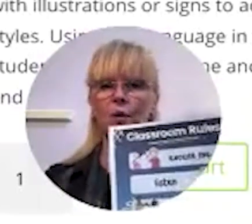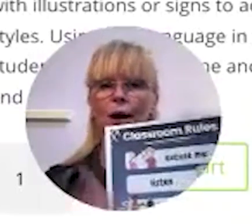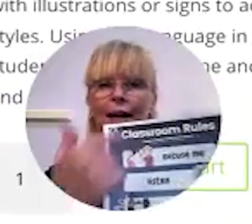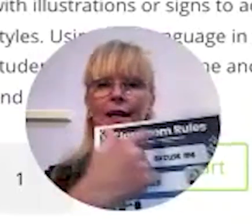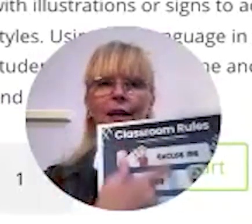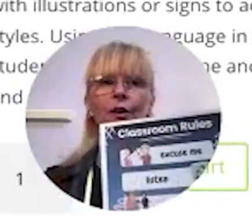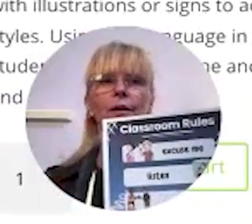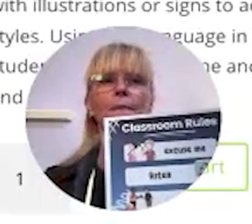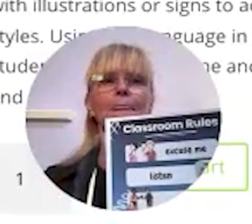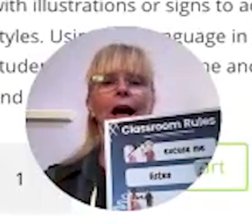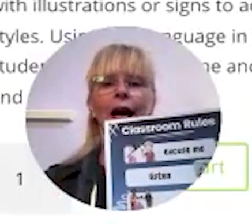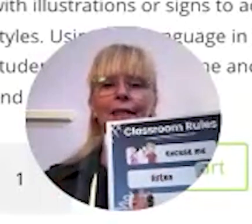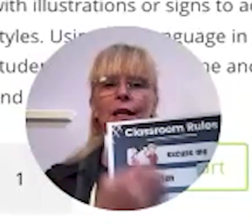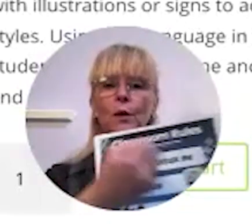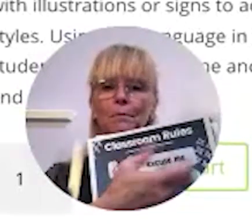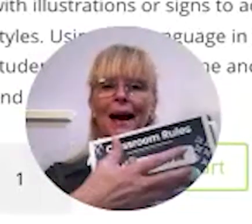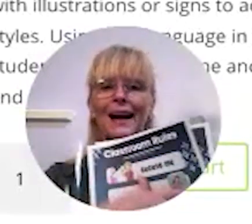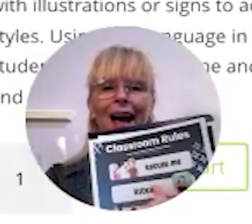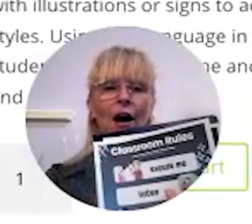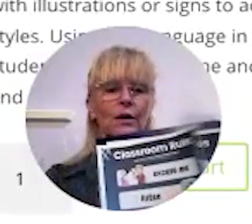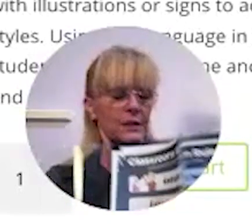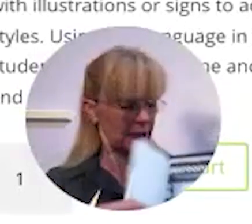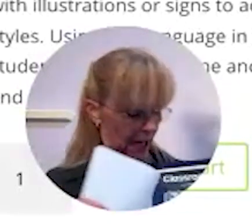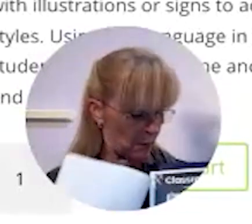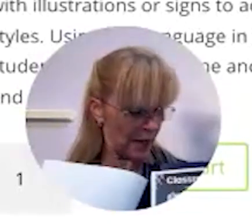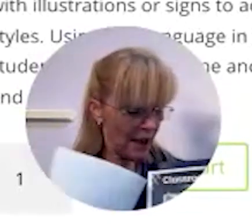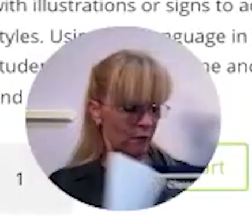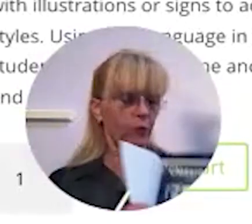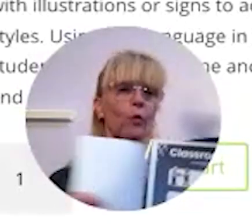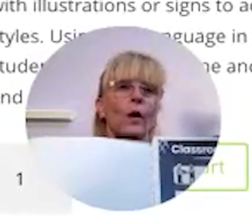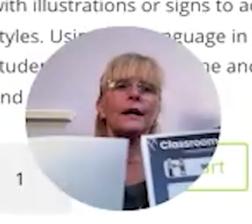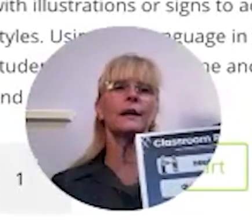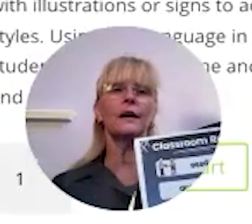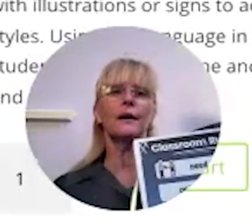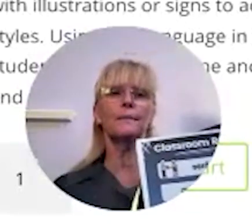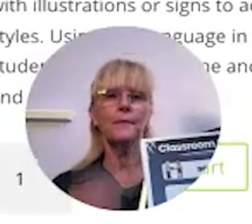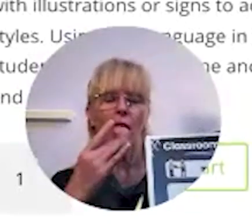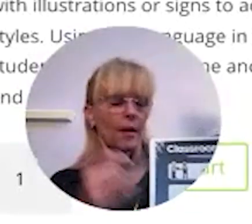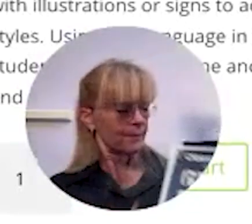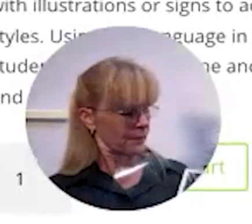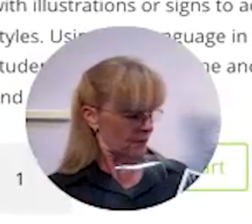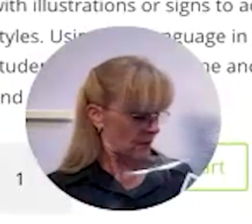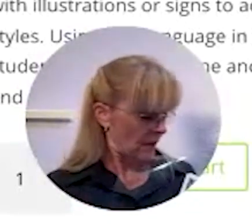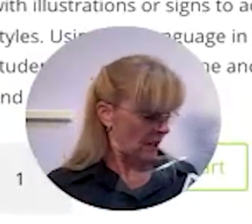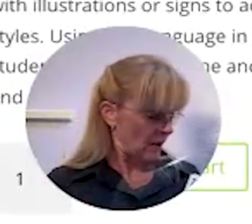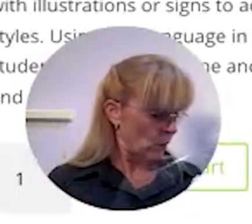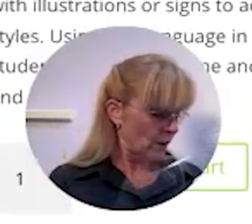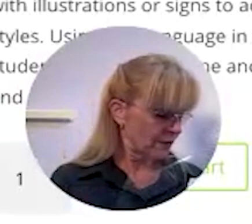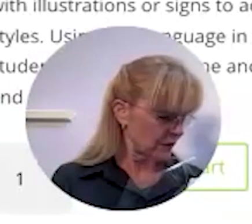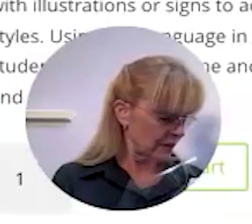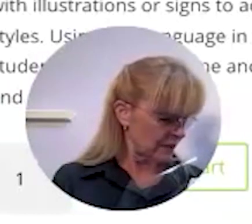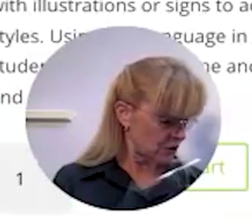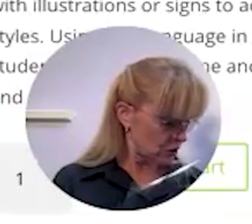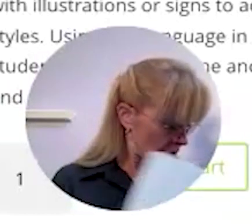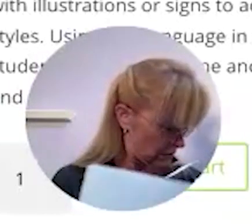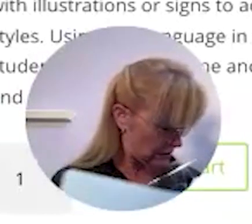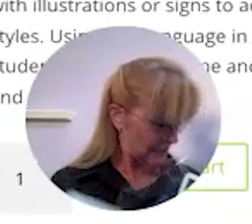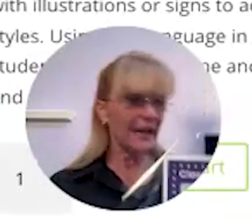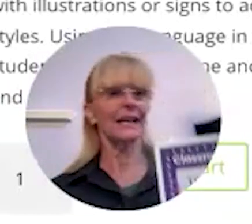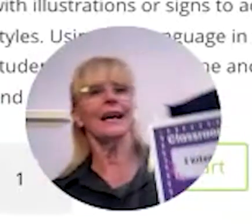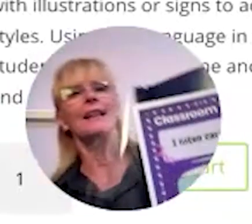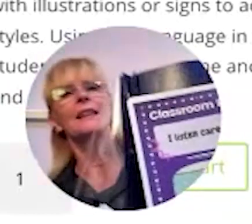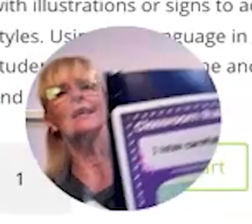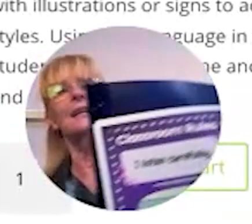right here and then we back out and we have one um one for each